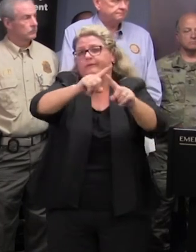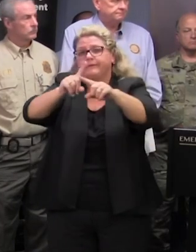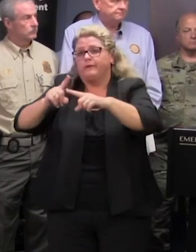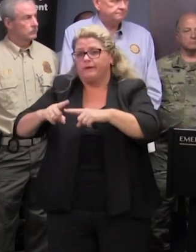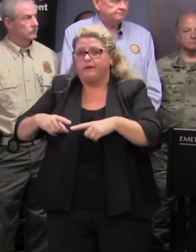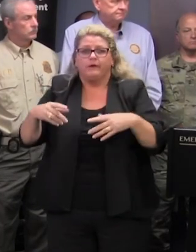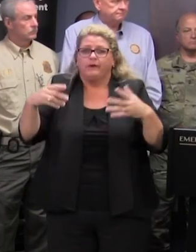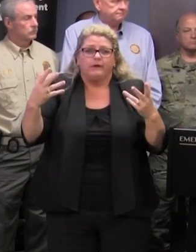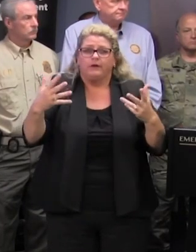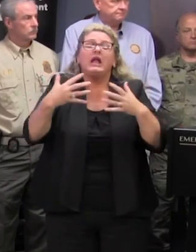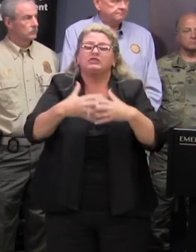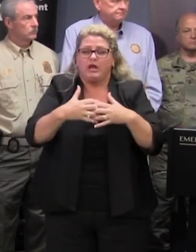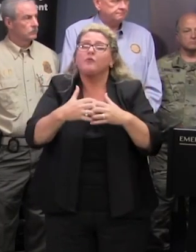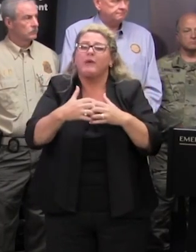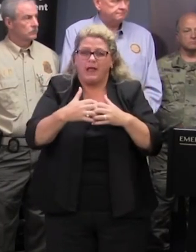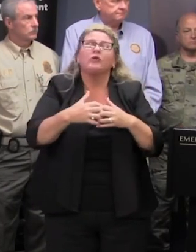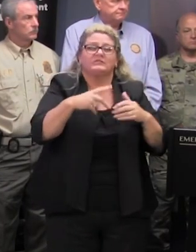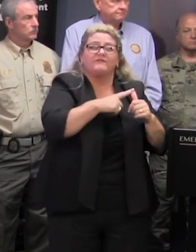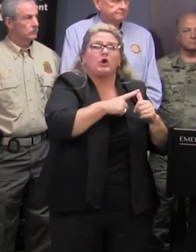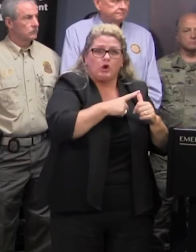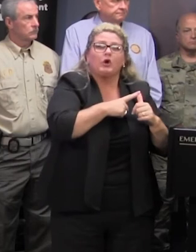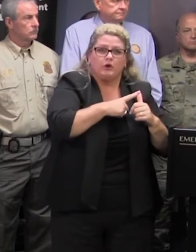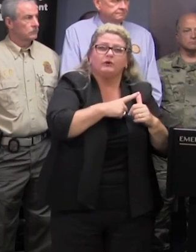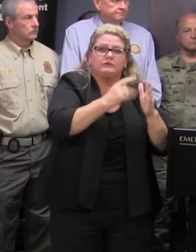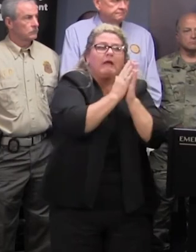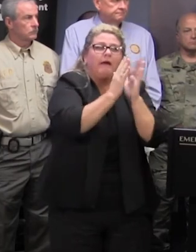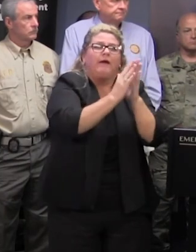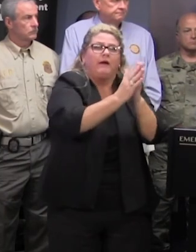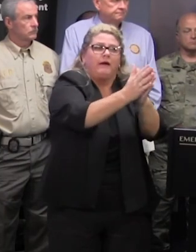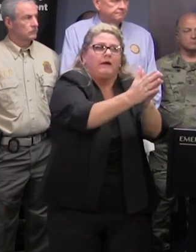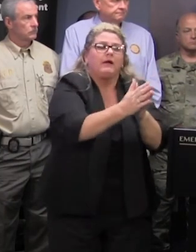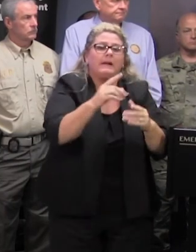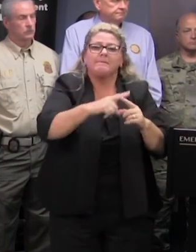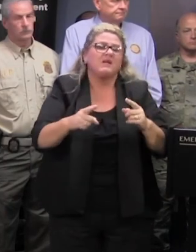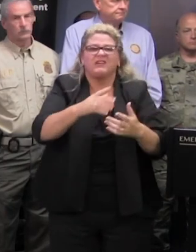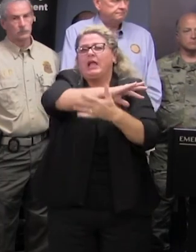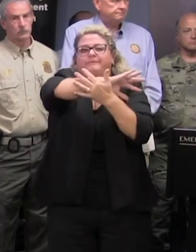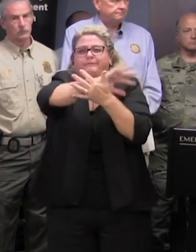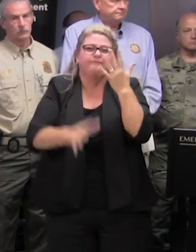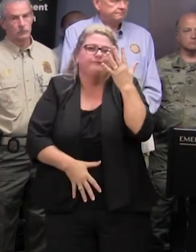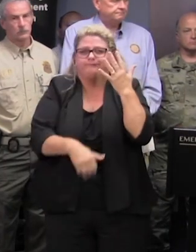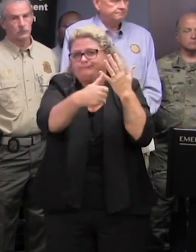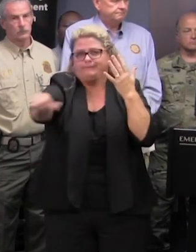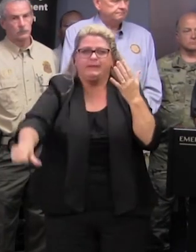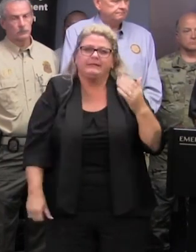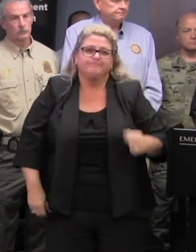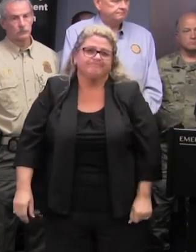uh certainly were earlier and they're going to continue to be probably but it's pretty much the whole gamut of anything that you might need